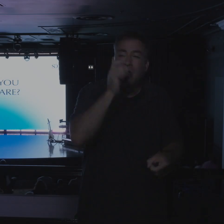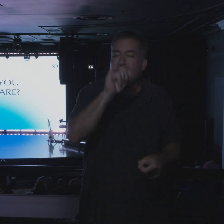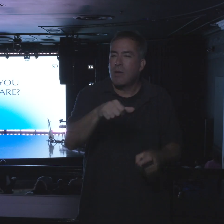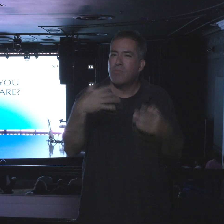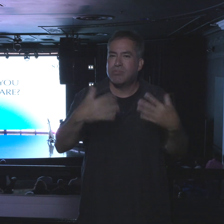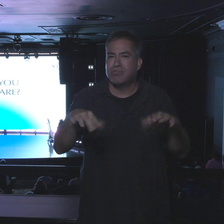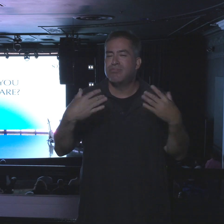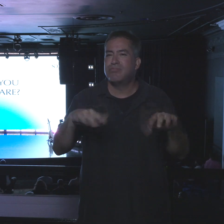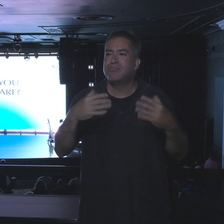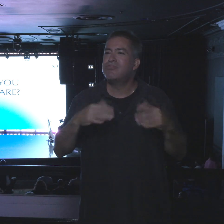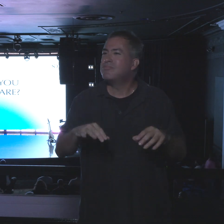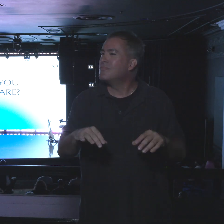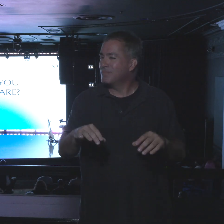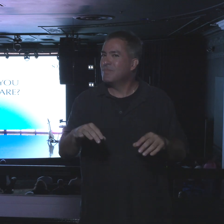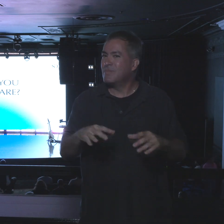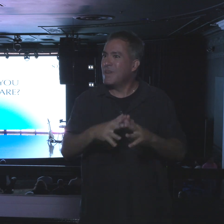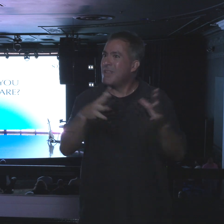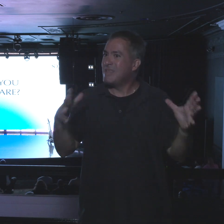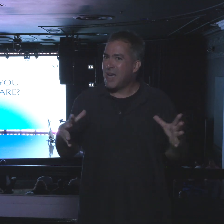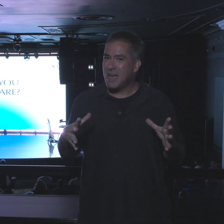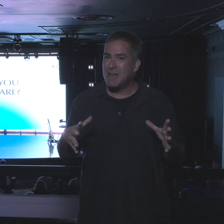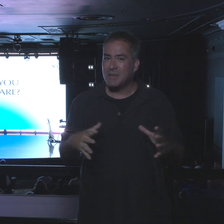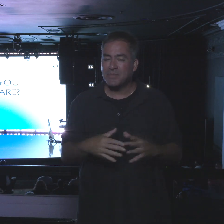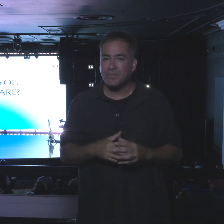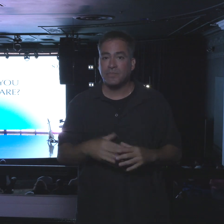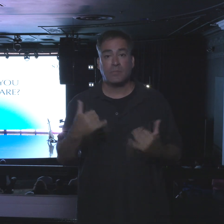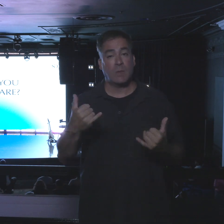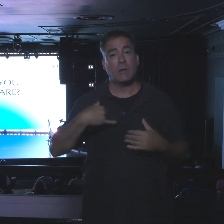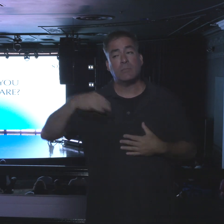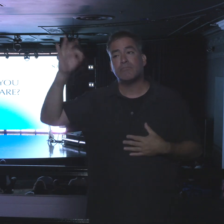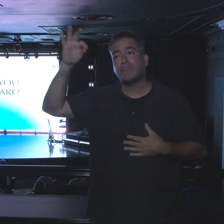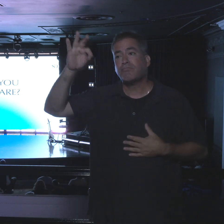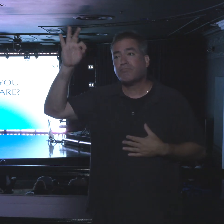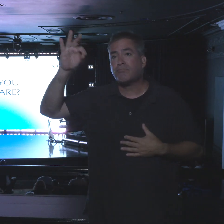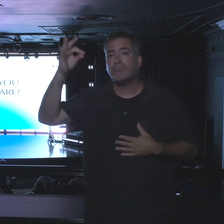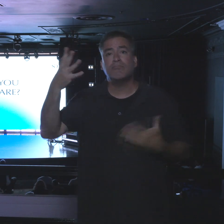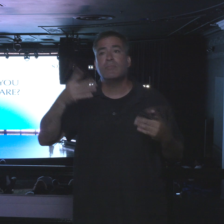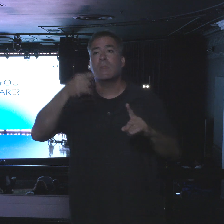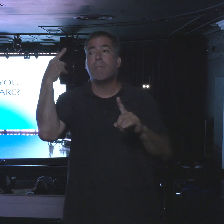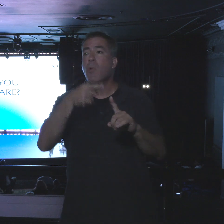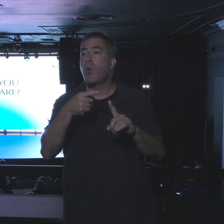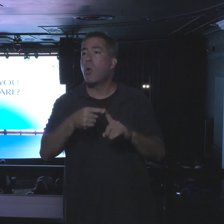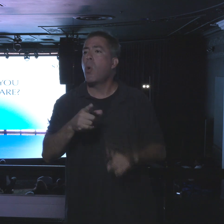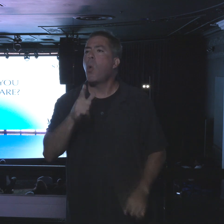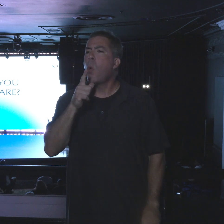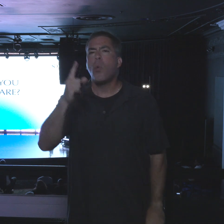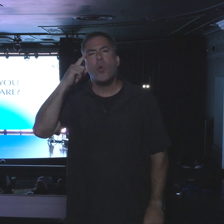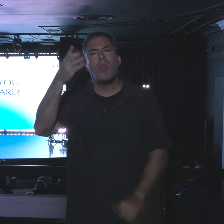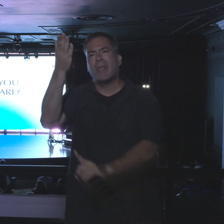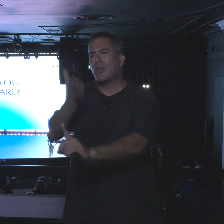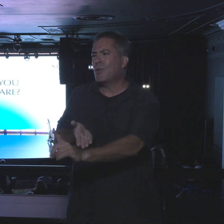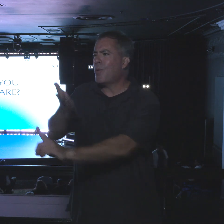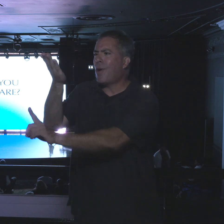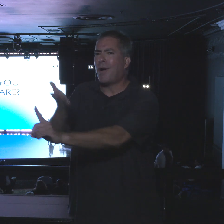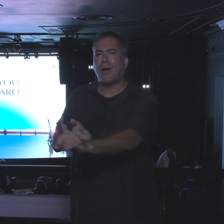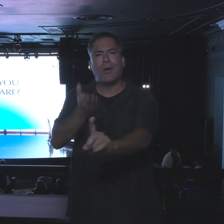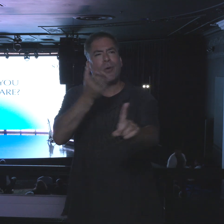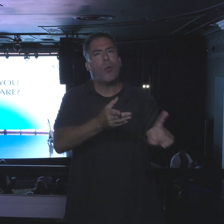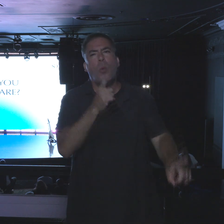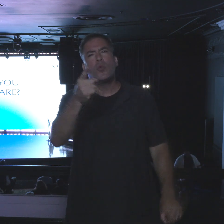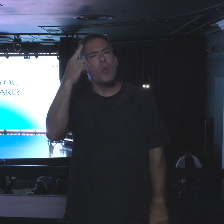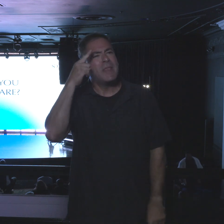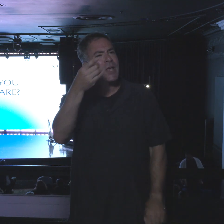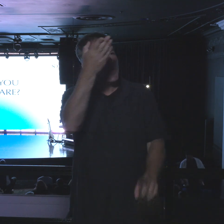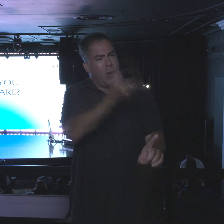I want to speak to you today. Who do you think you are? Who do you think you